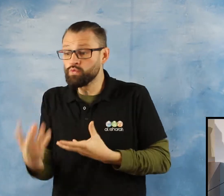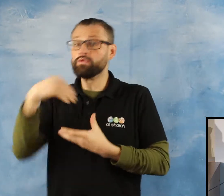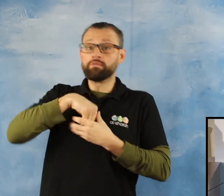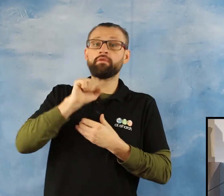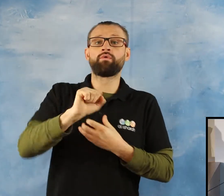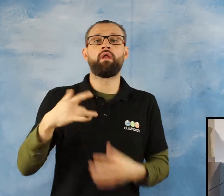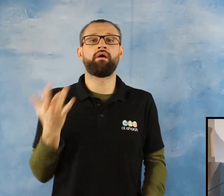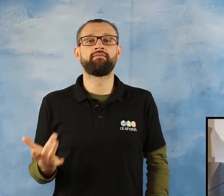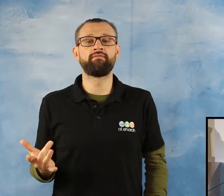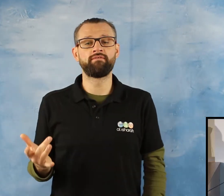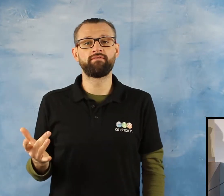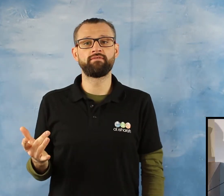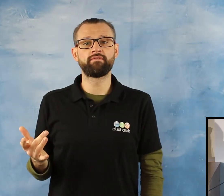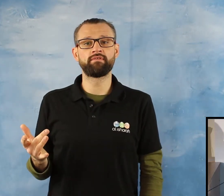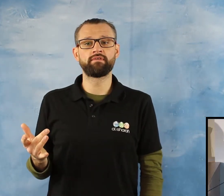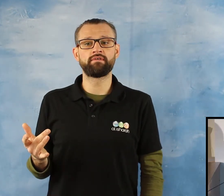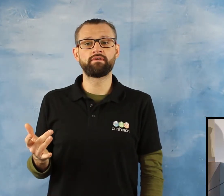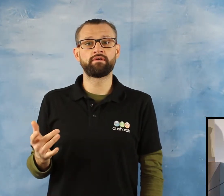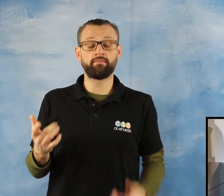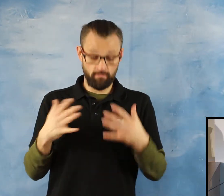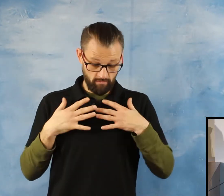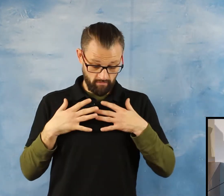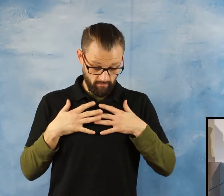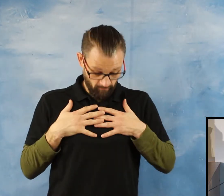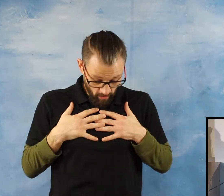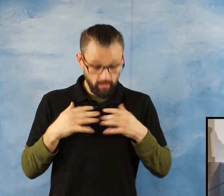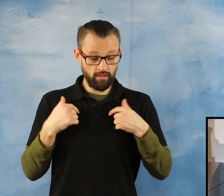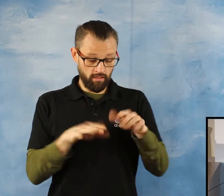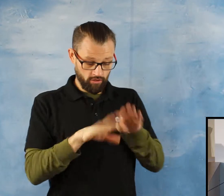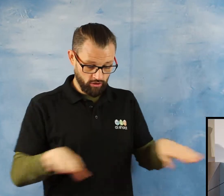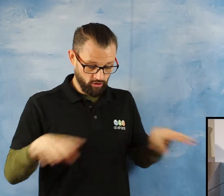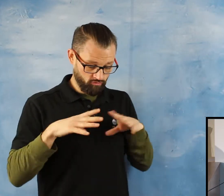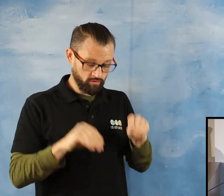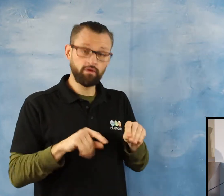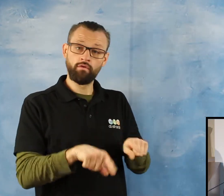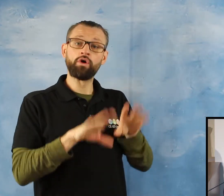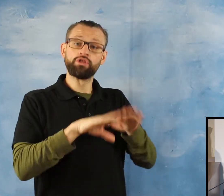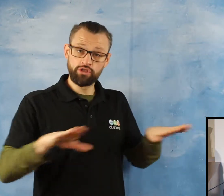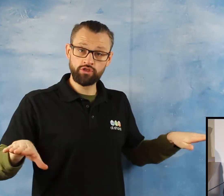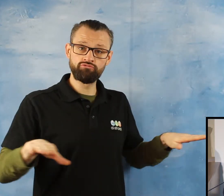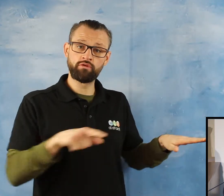For us and for our children For our children As hadith of Rasulullah All